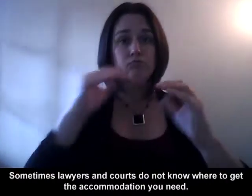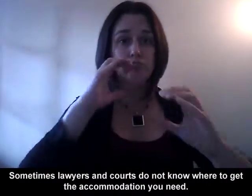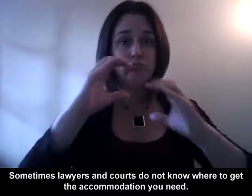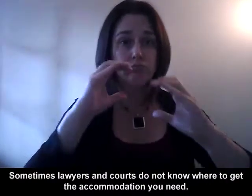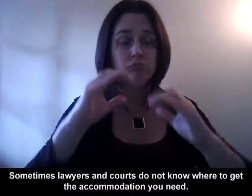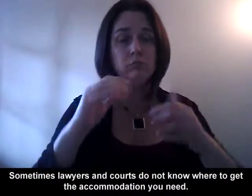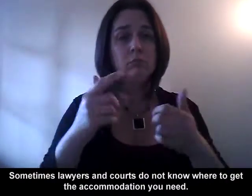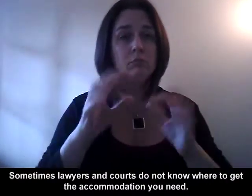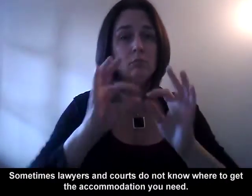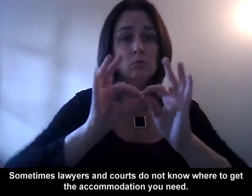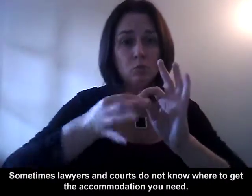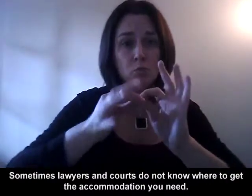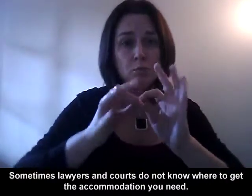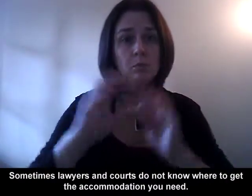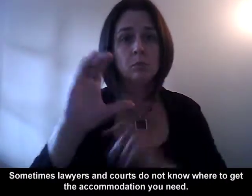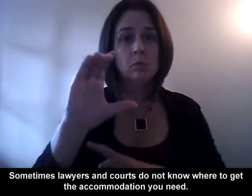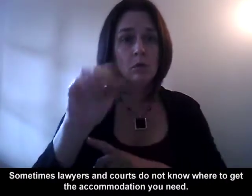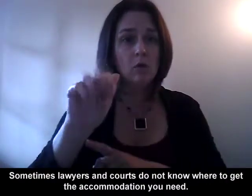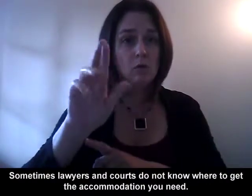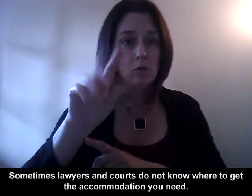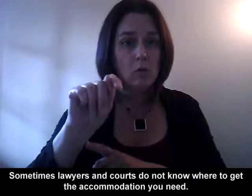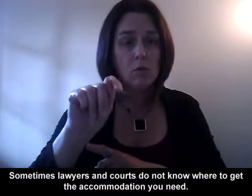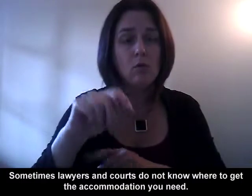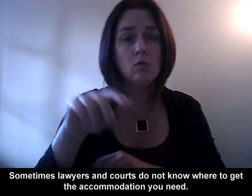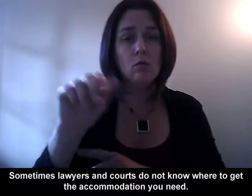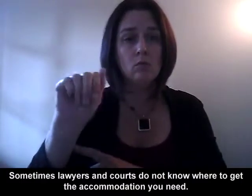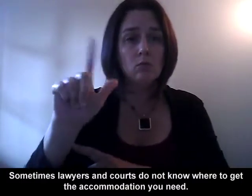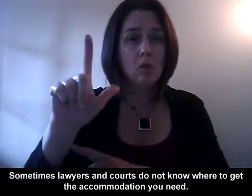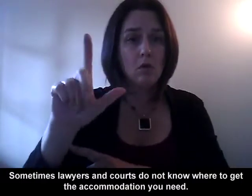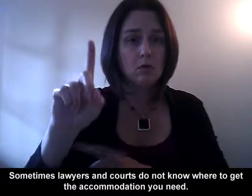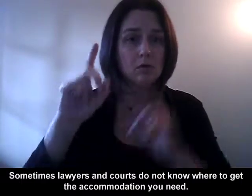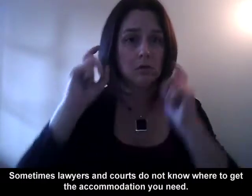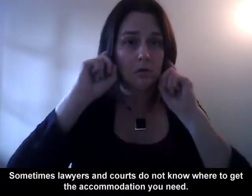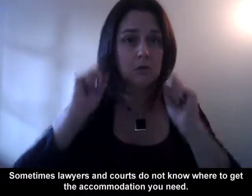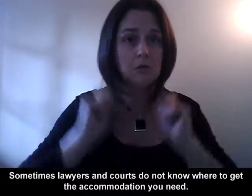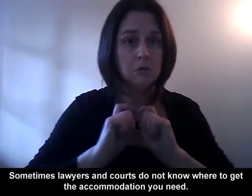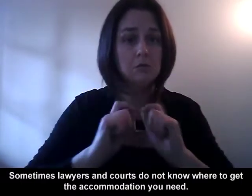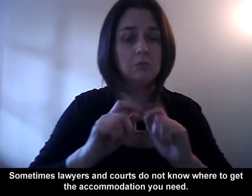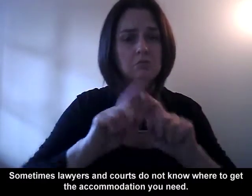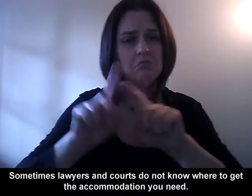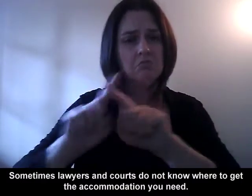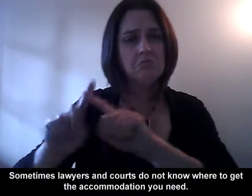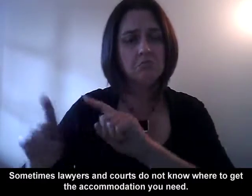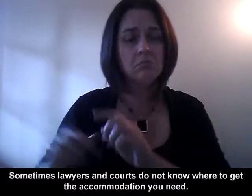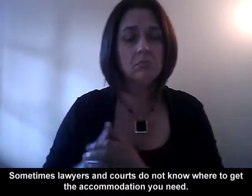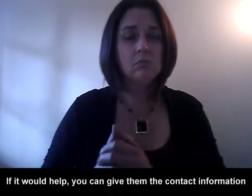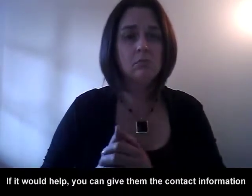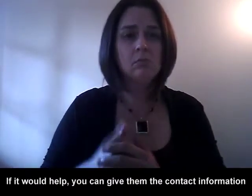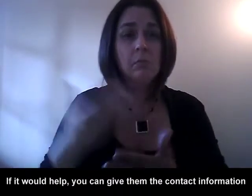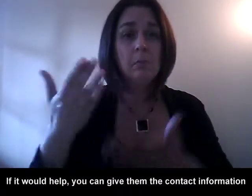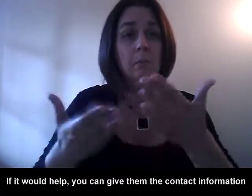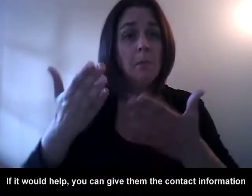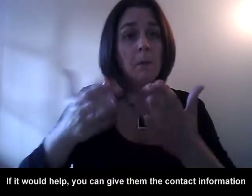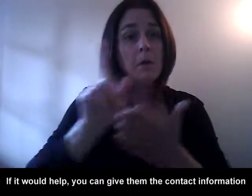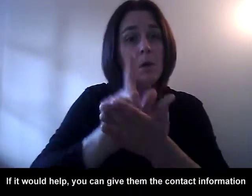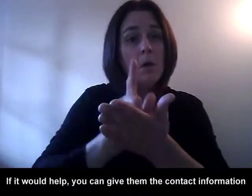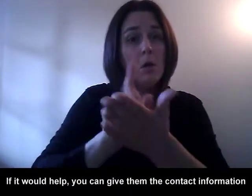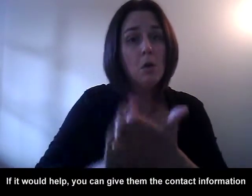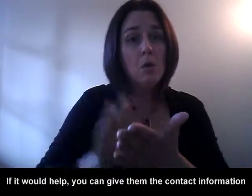Sometimes lawyers and courts do not know where to get the accommodations you need. If it would help, you can give them